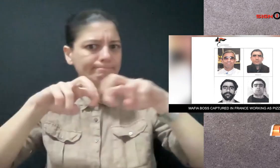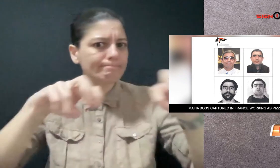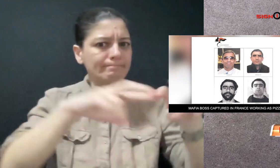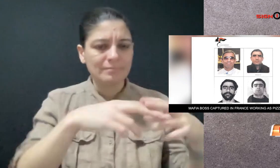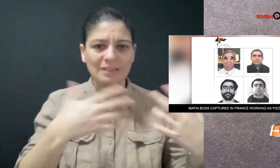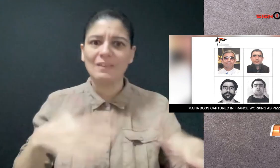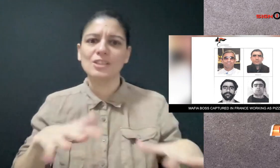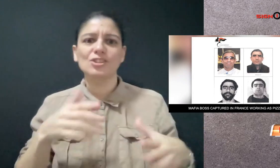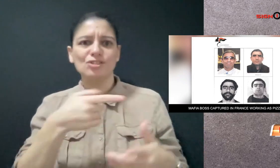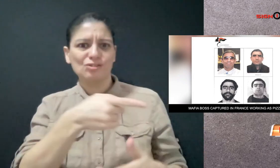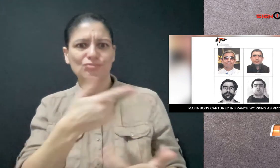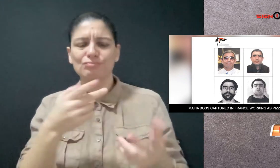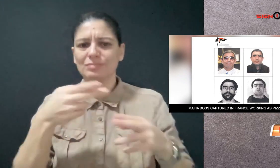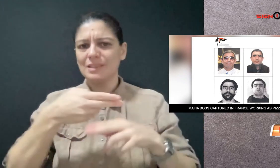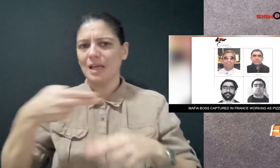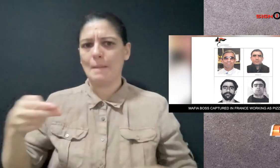Greco, was captured.